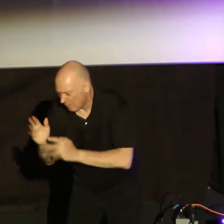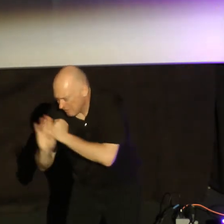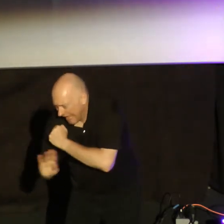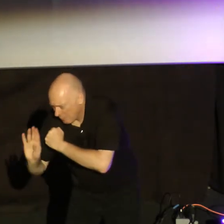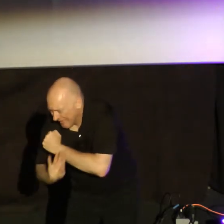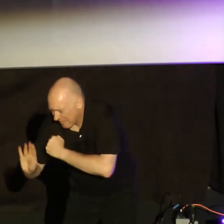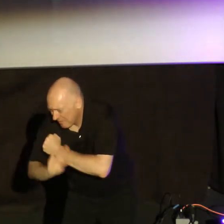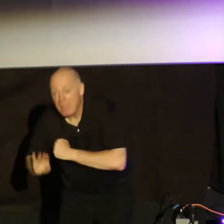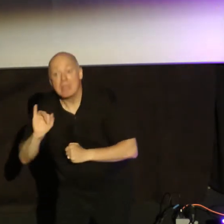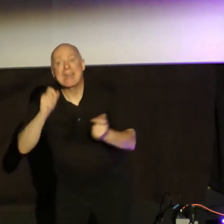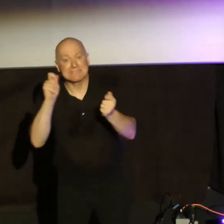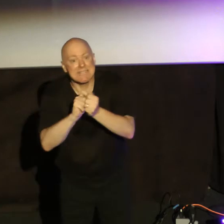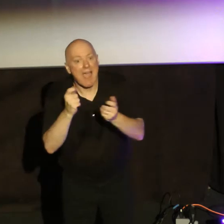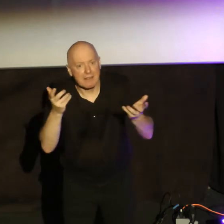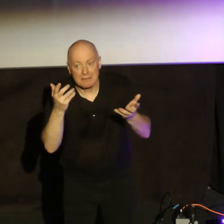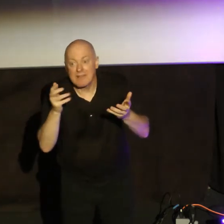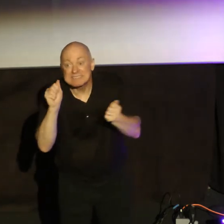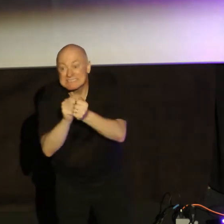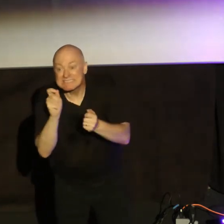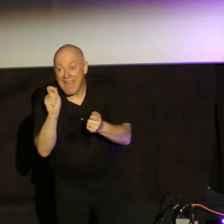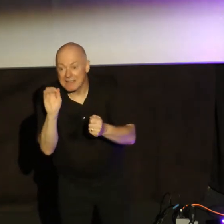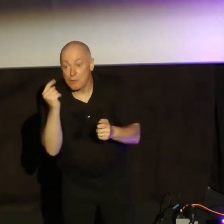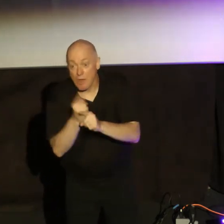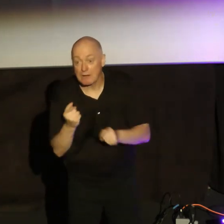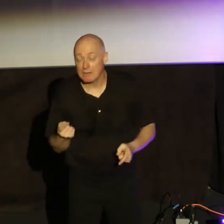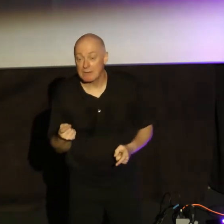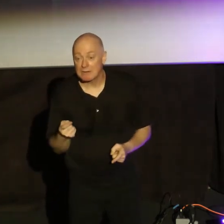exactly where our hearts go, right? That's where mine would go. Amen.